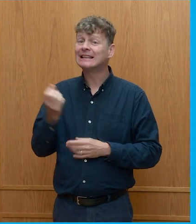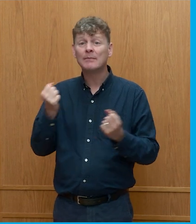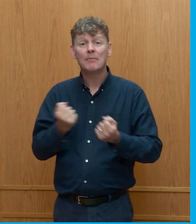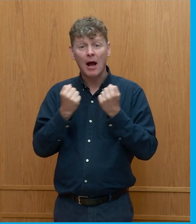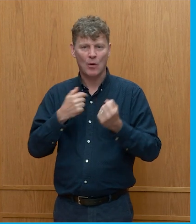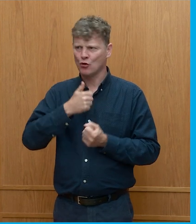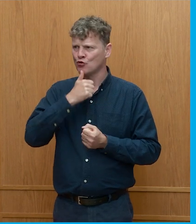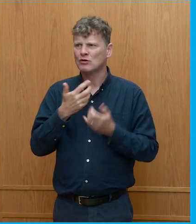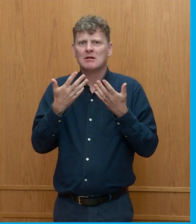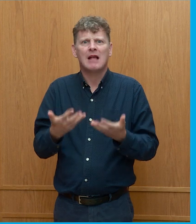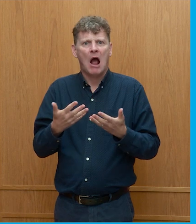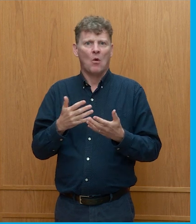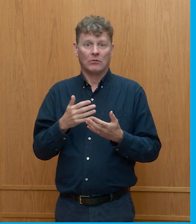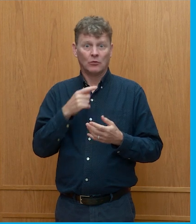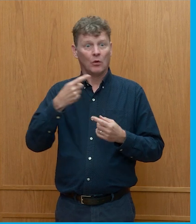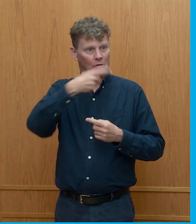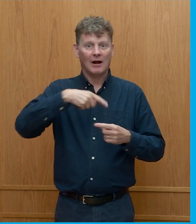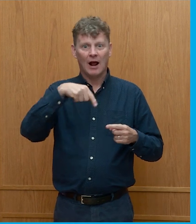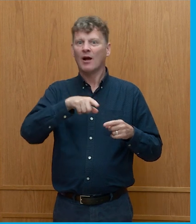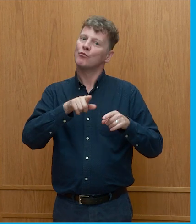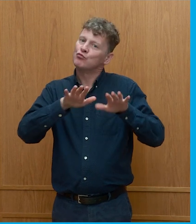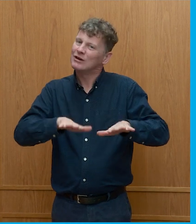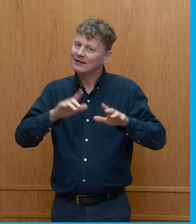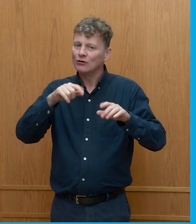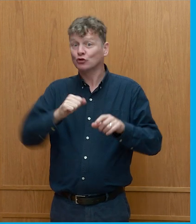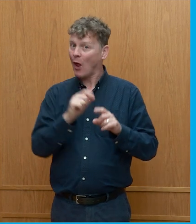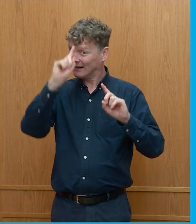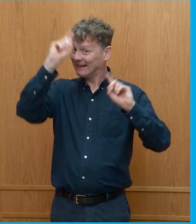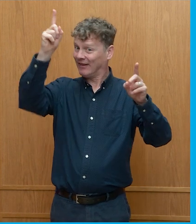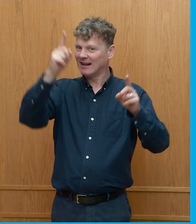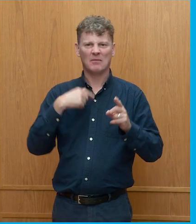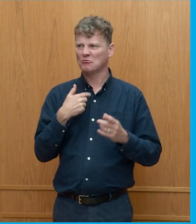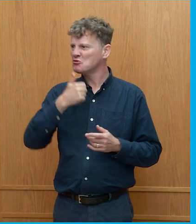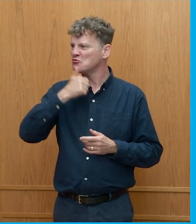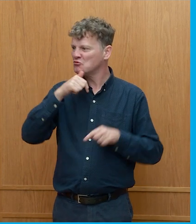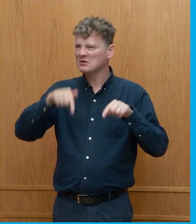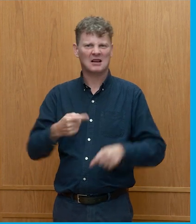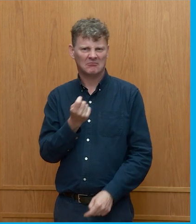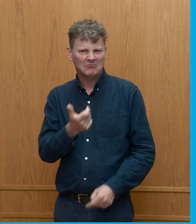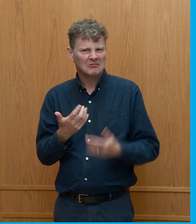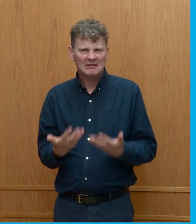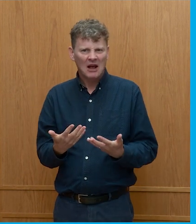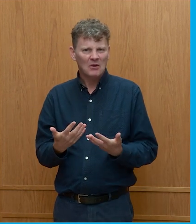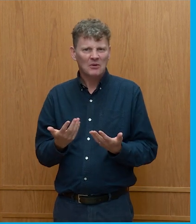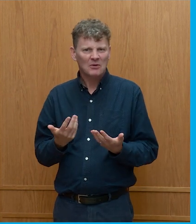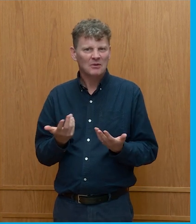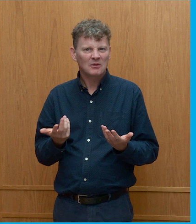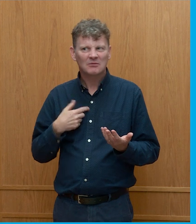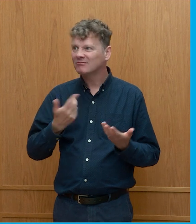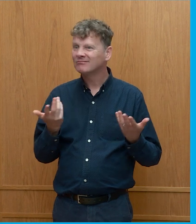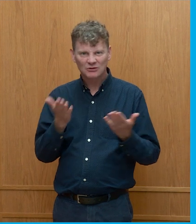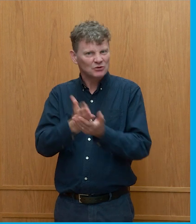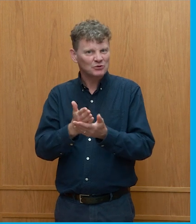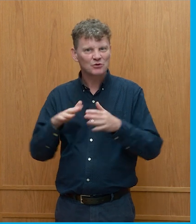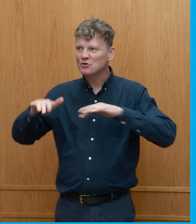We, you you all invented it, but we don't really use it that much here. But, you know, it's true that, like, when we